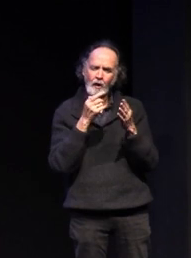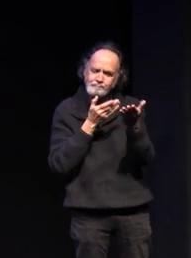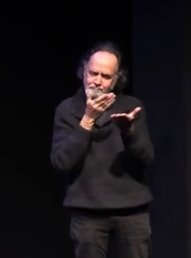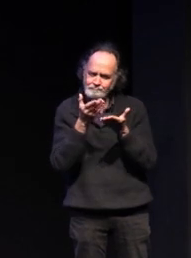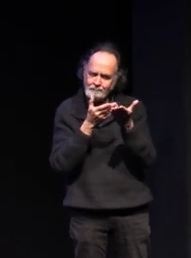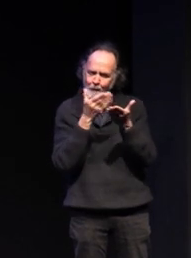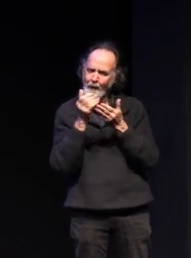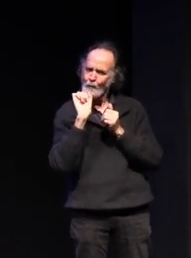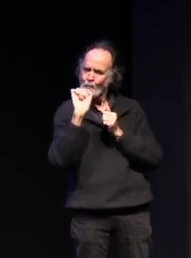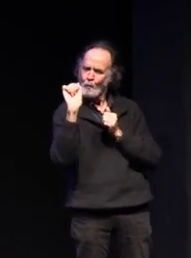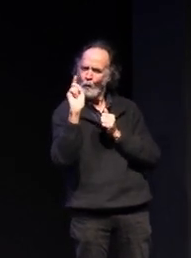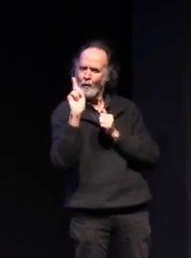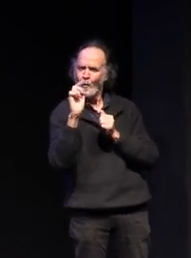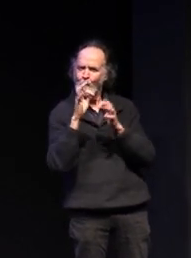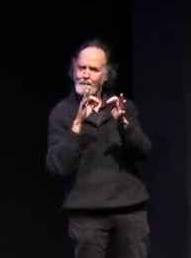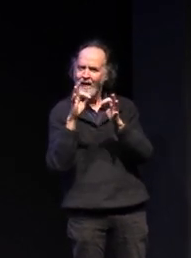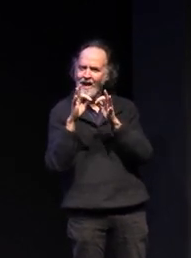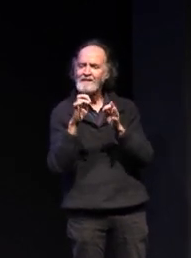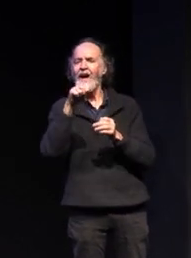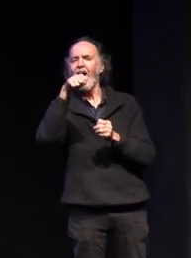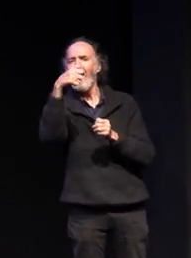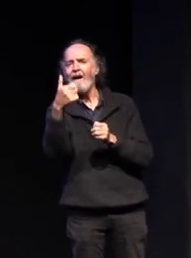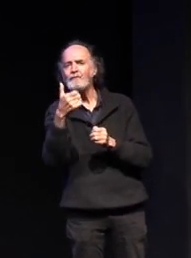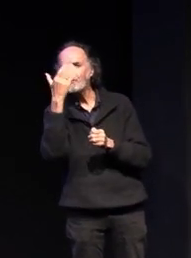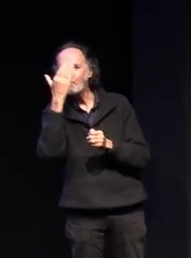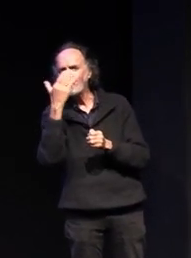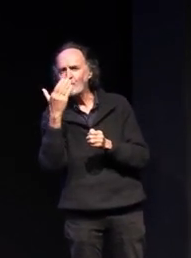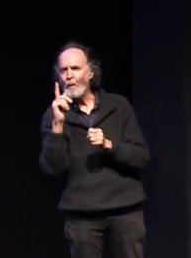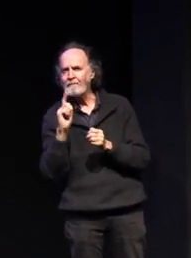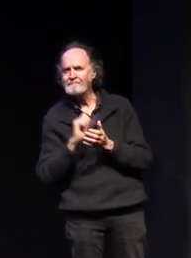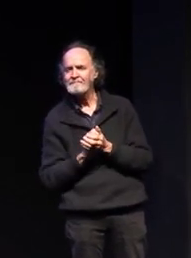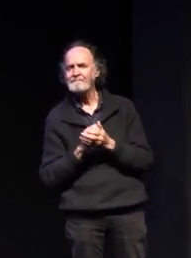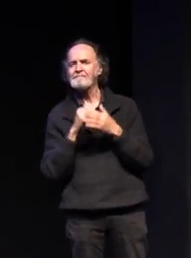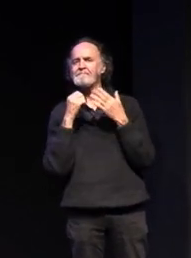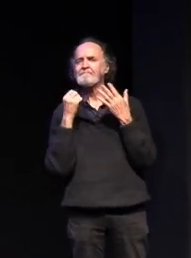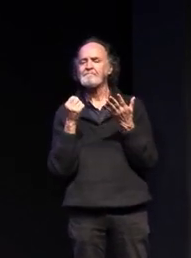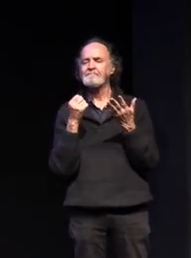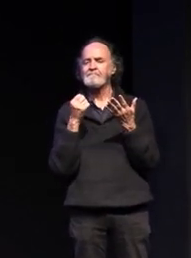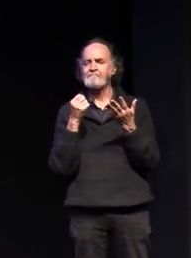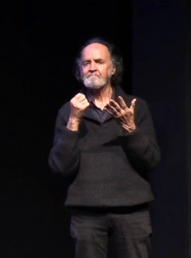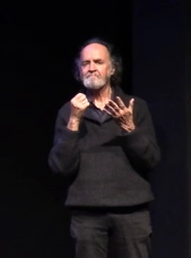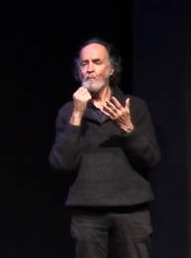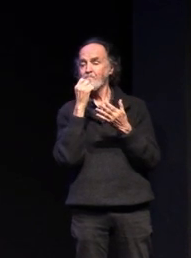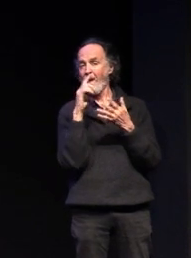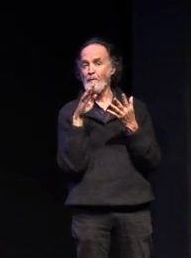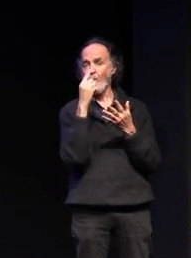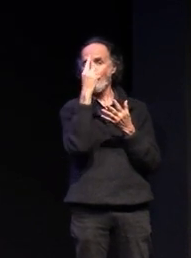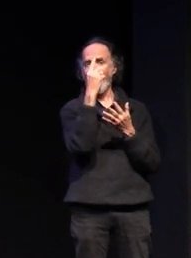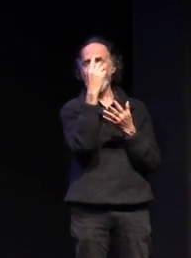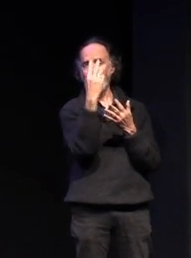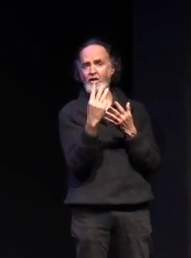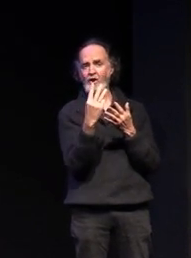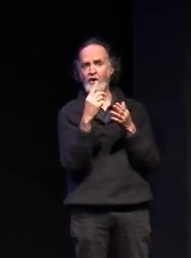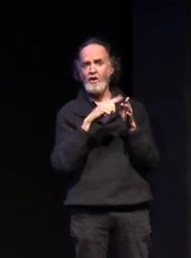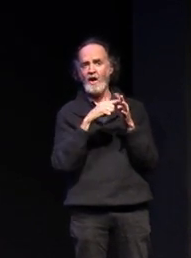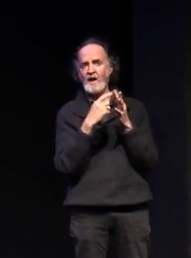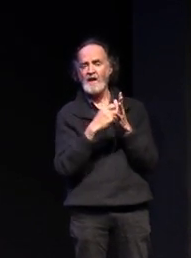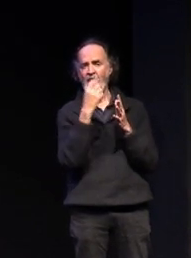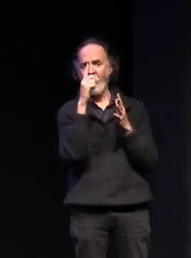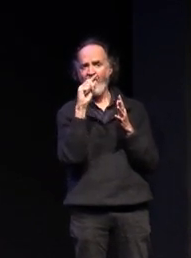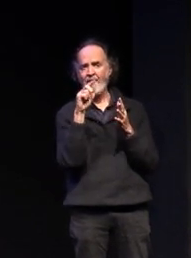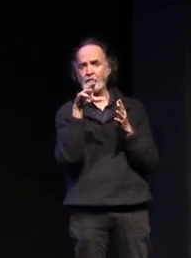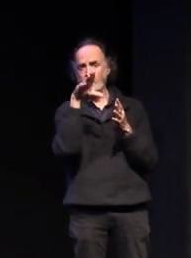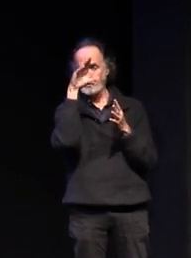plans were post school and i'd say a third of the year 11s had a really clear